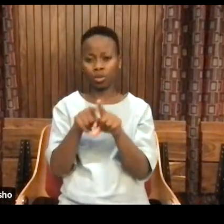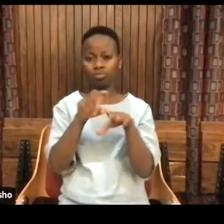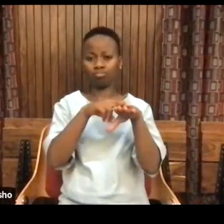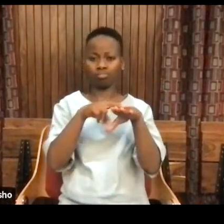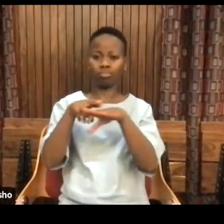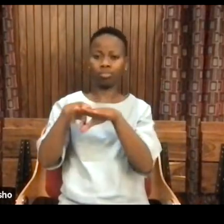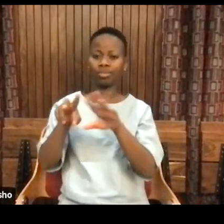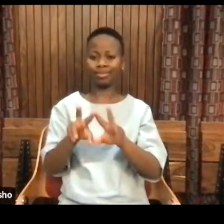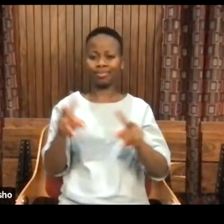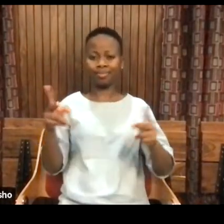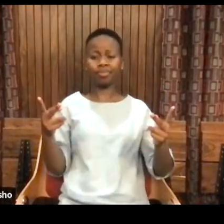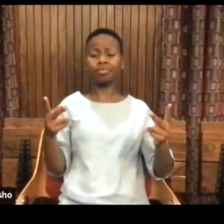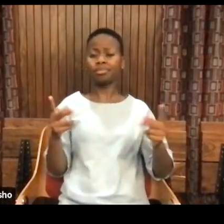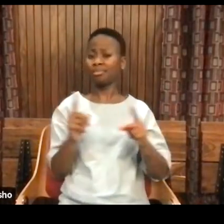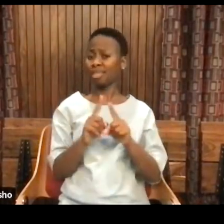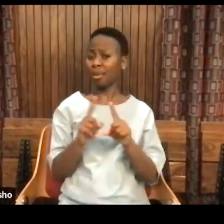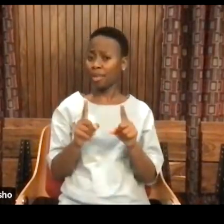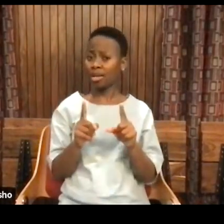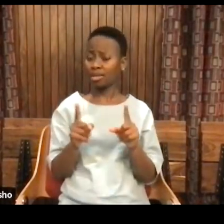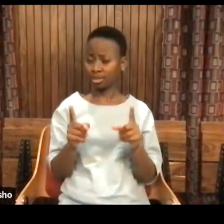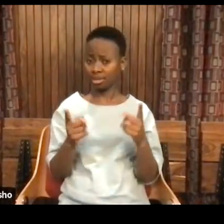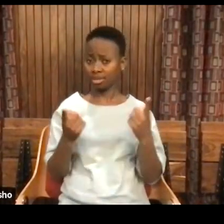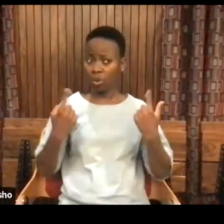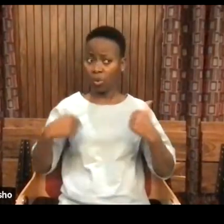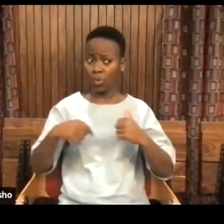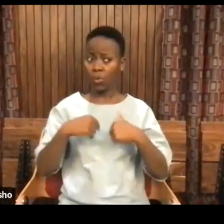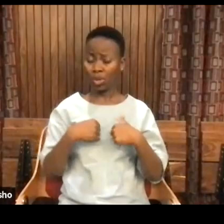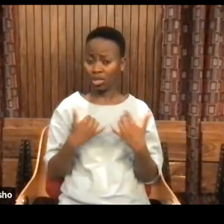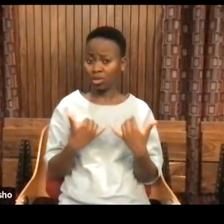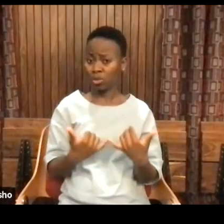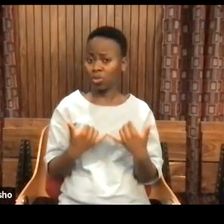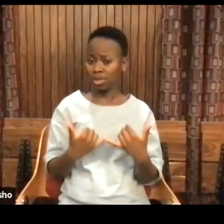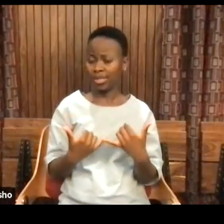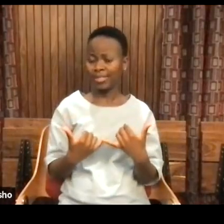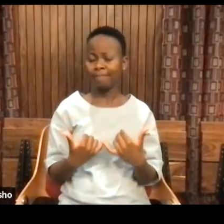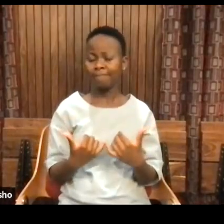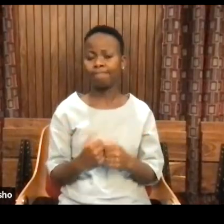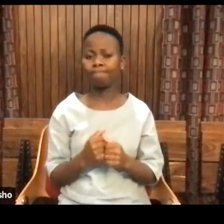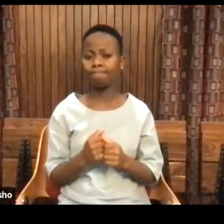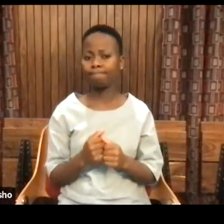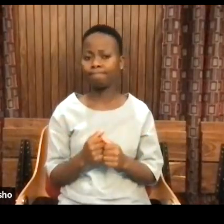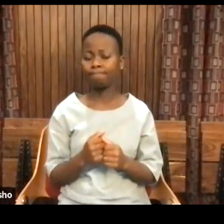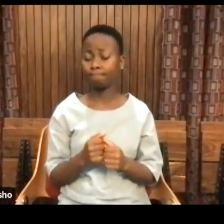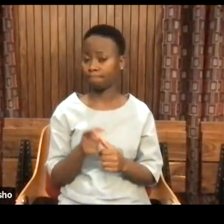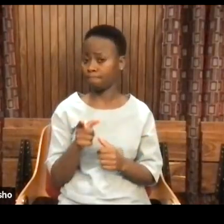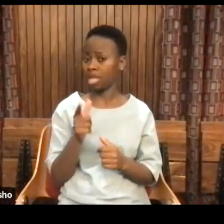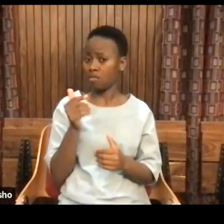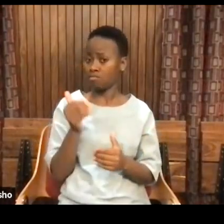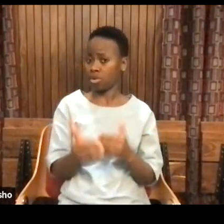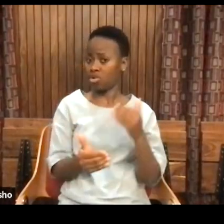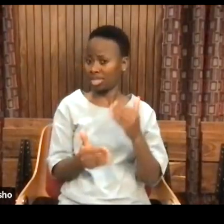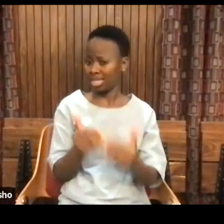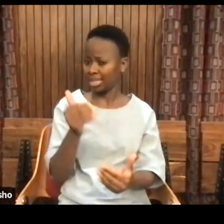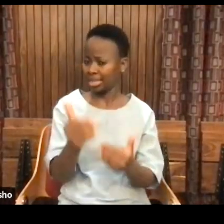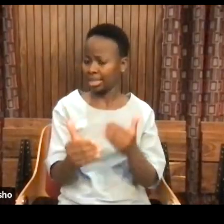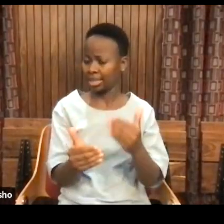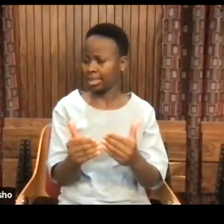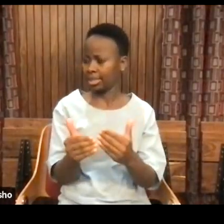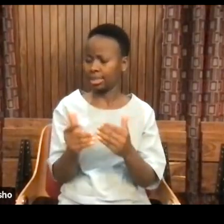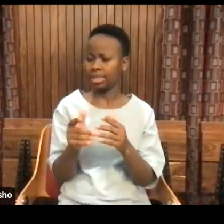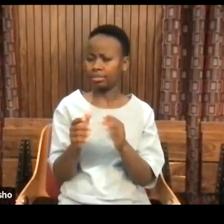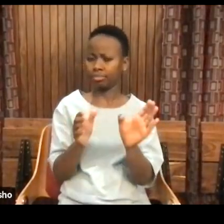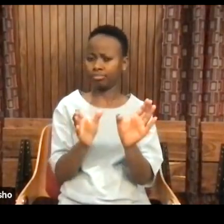But with us today, that process generated a set of questions.